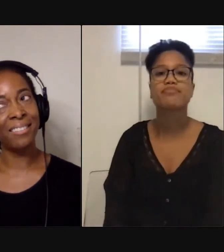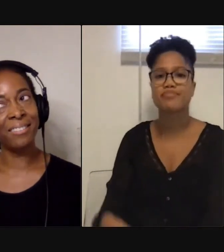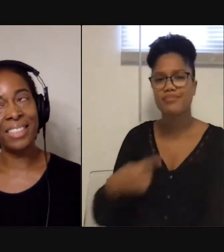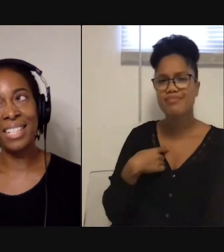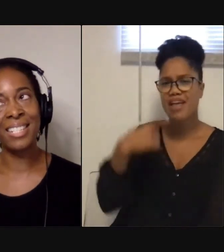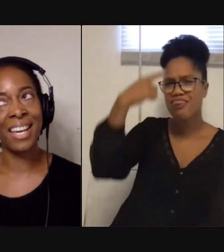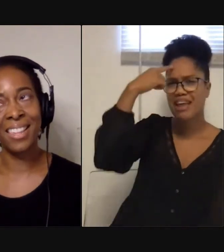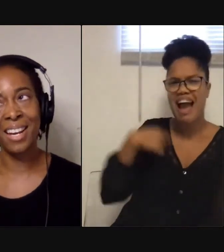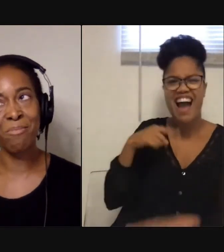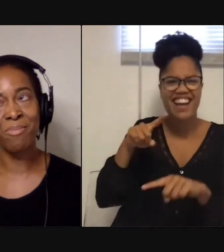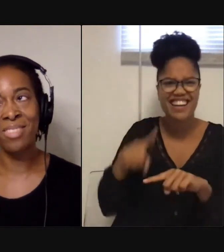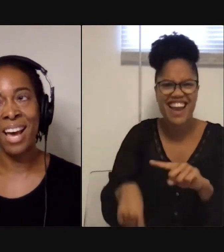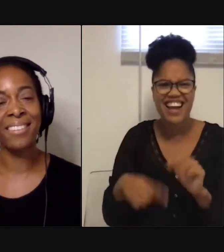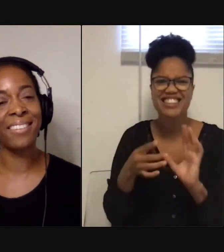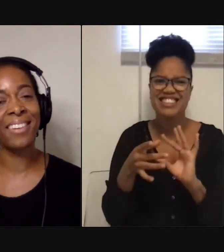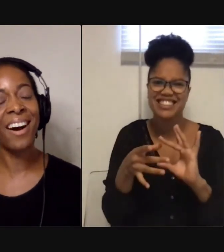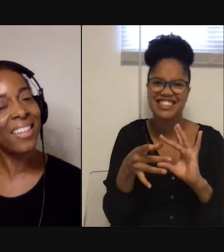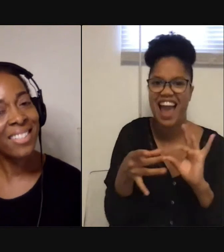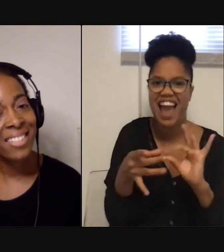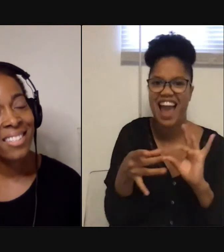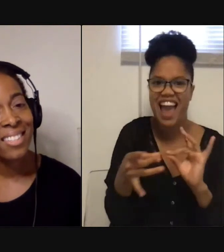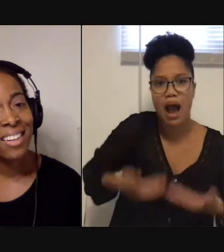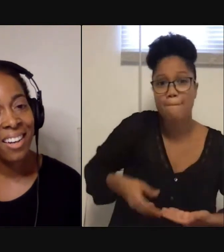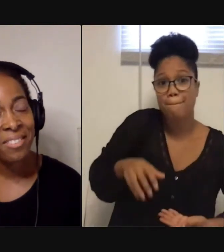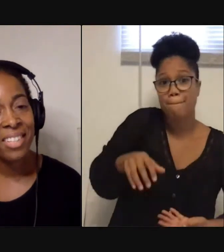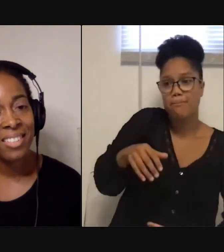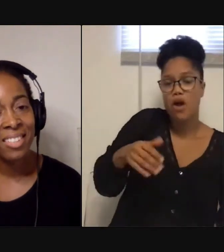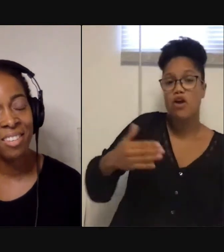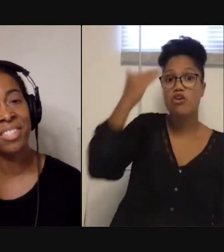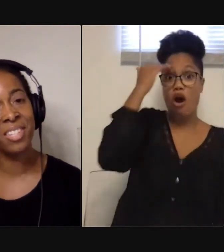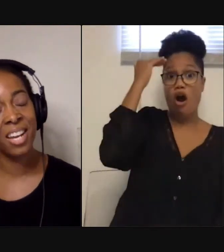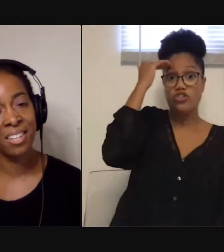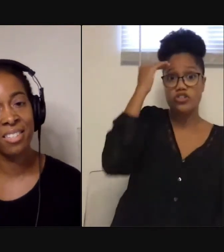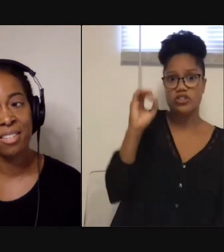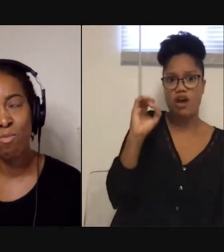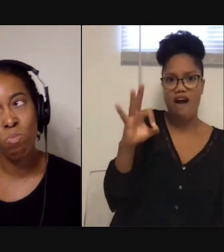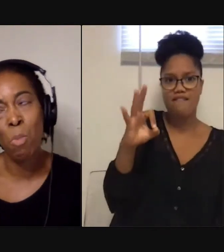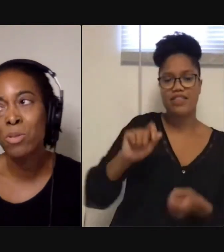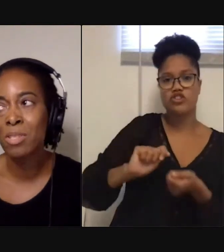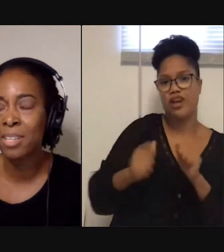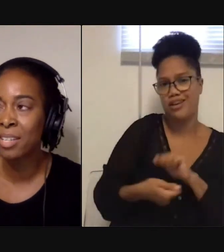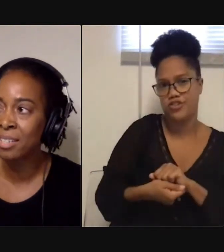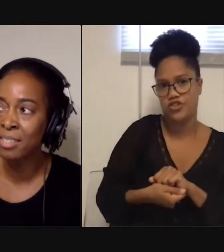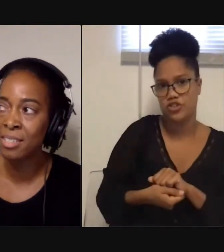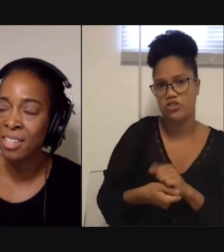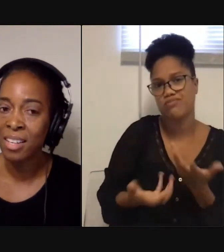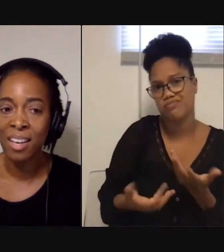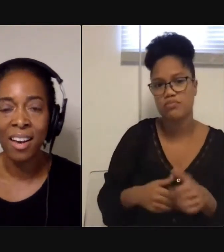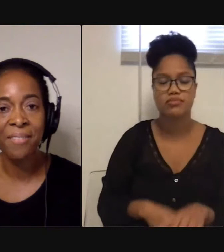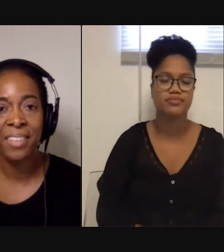can't really say that I'm that conscious of it, of the change, mostly because